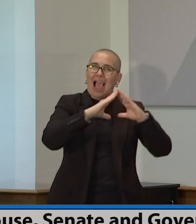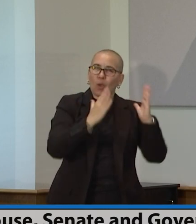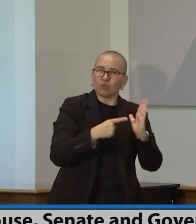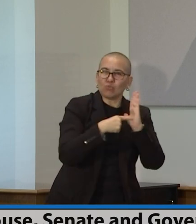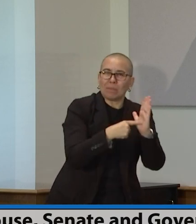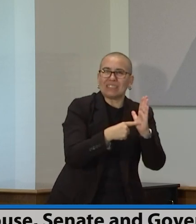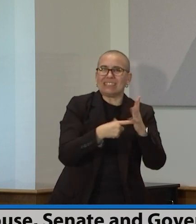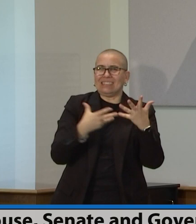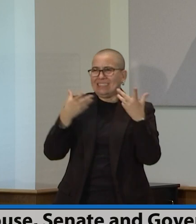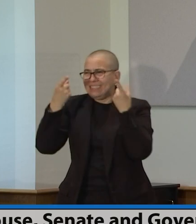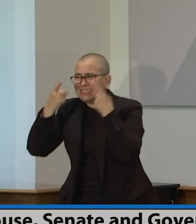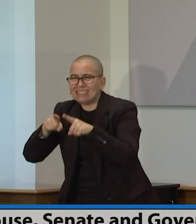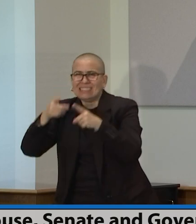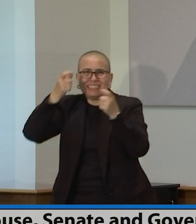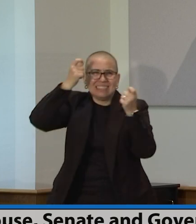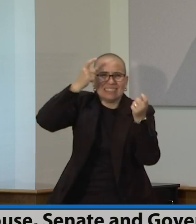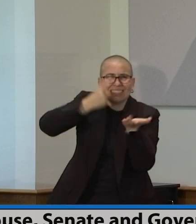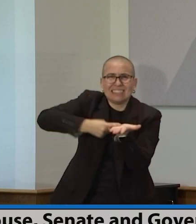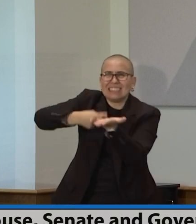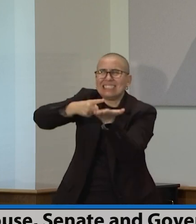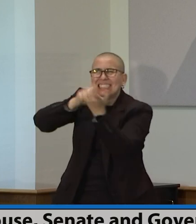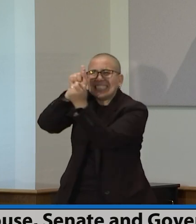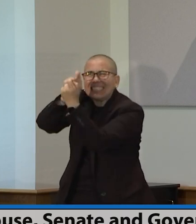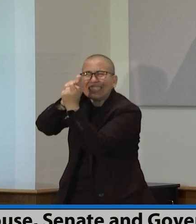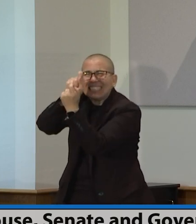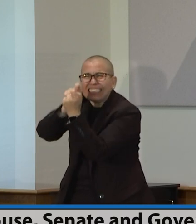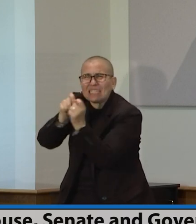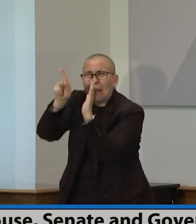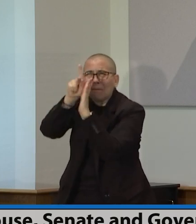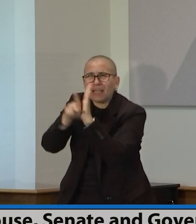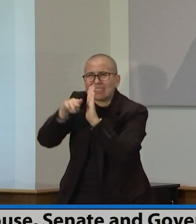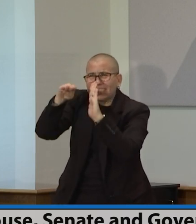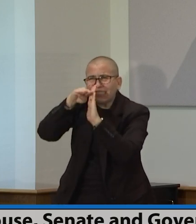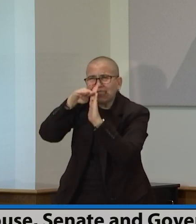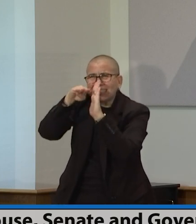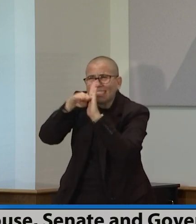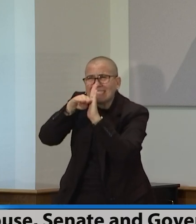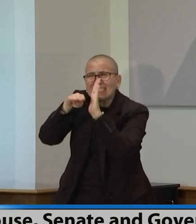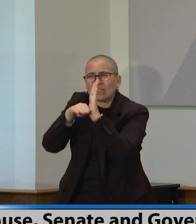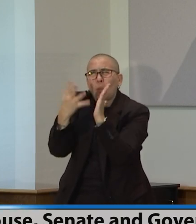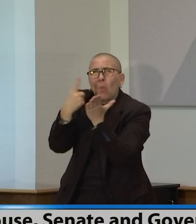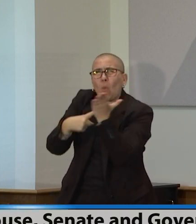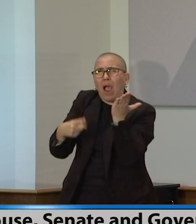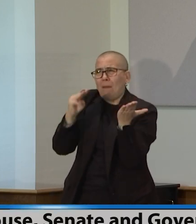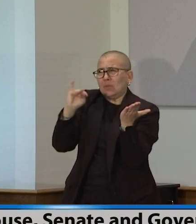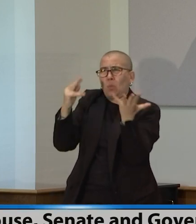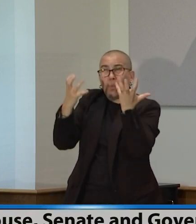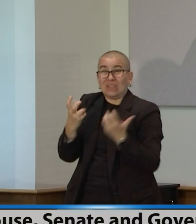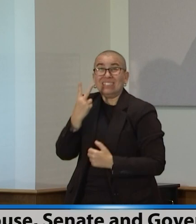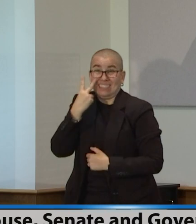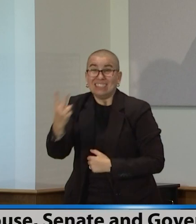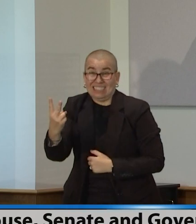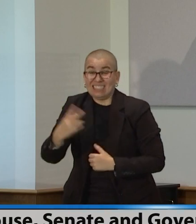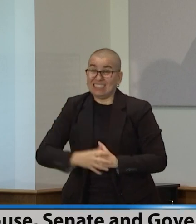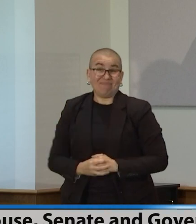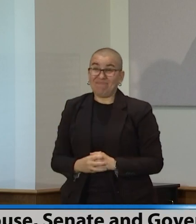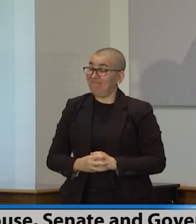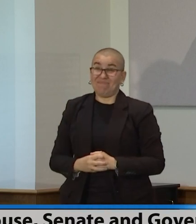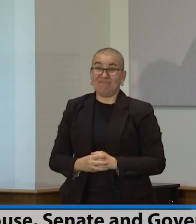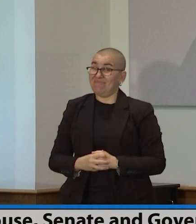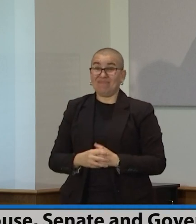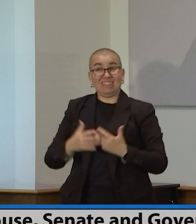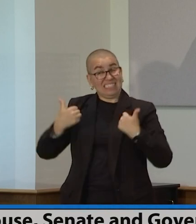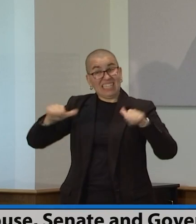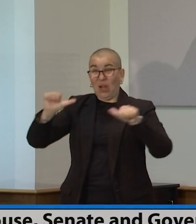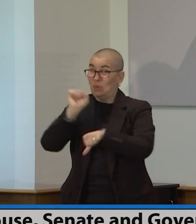things that Minnesotans want to see solved. So, it's a good day. There's work to be done. The goal is to try and get most of this wrapped